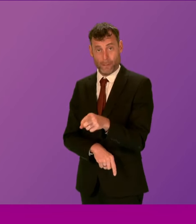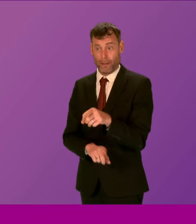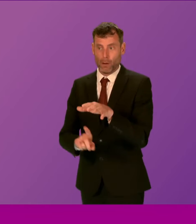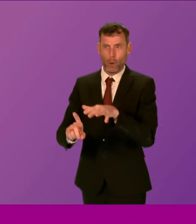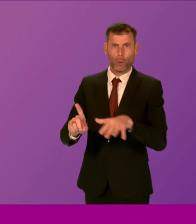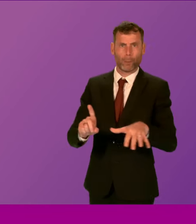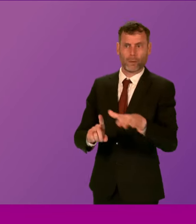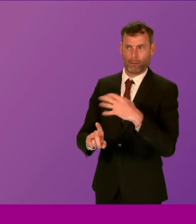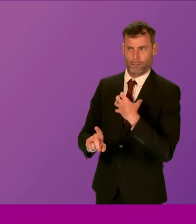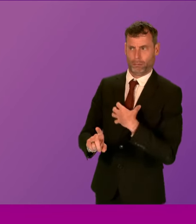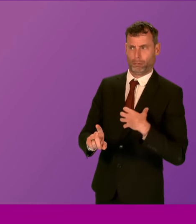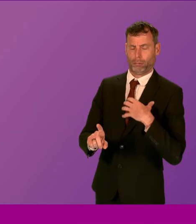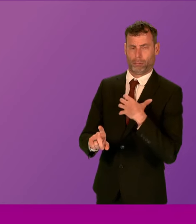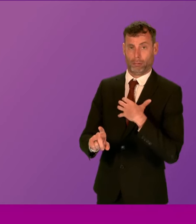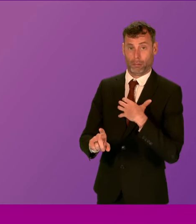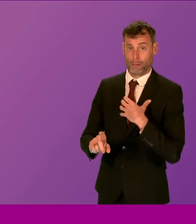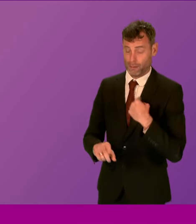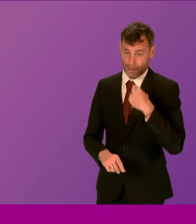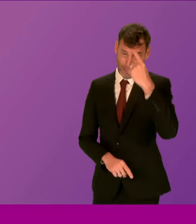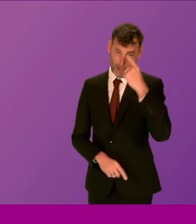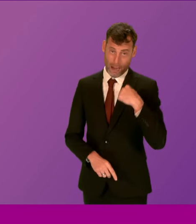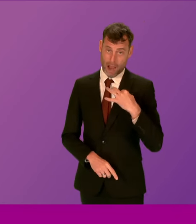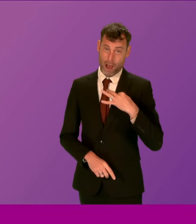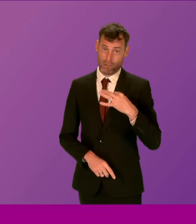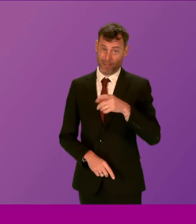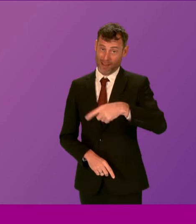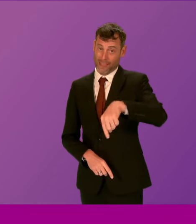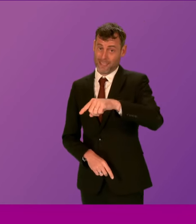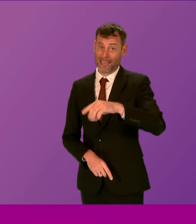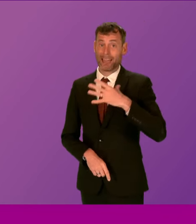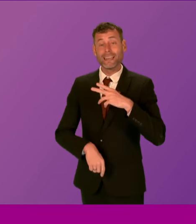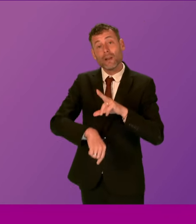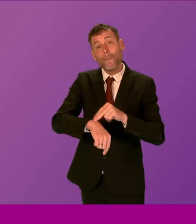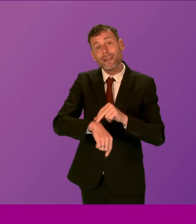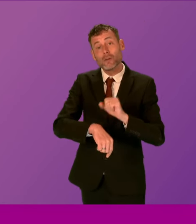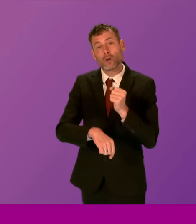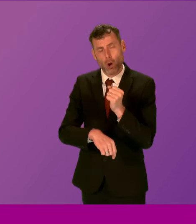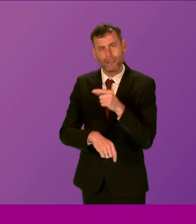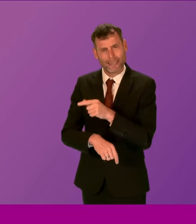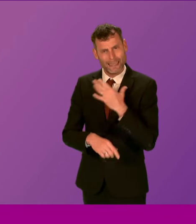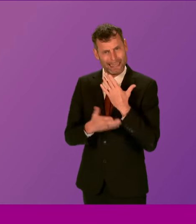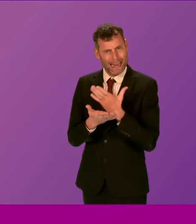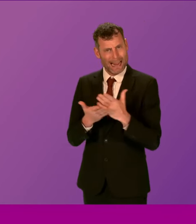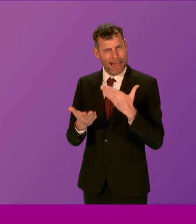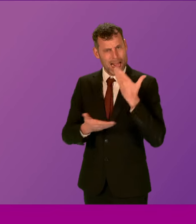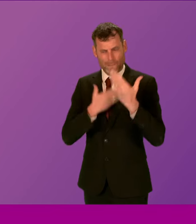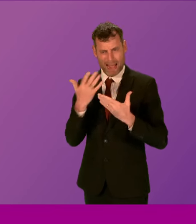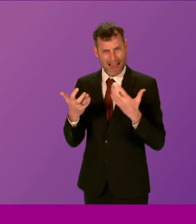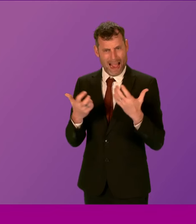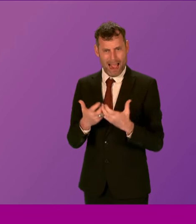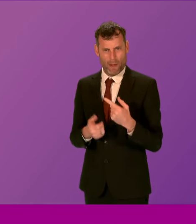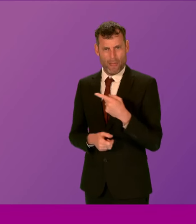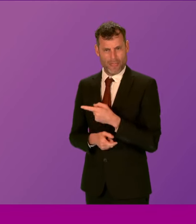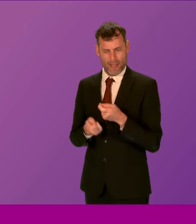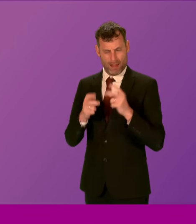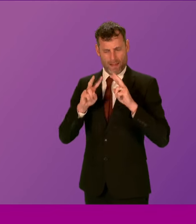that I represent? And that there is a need for full transparency from Police Scotland over the handling of this case? And does the